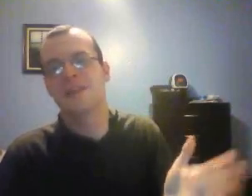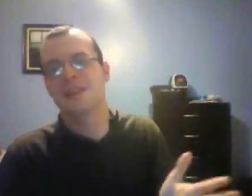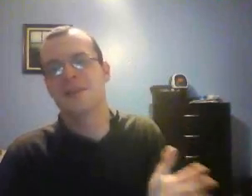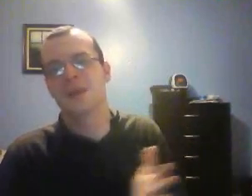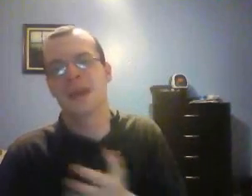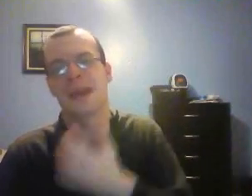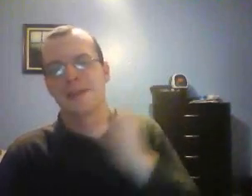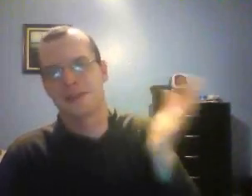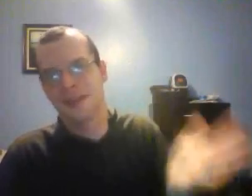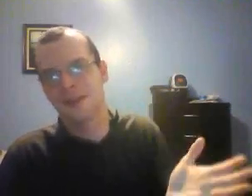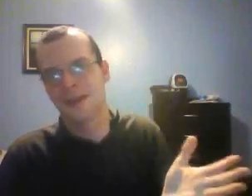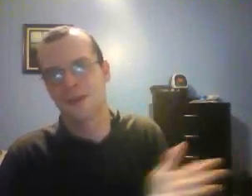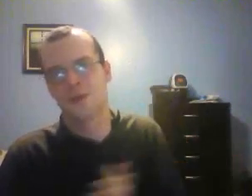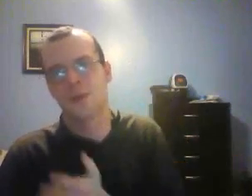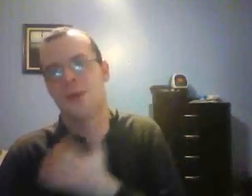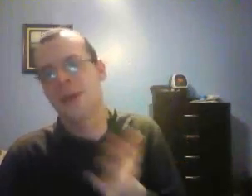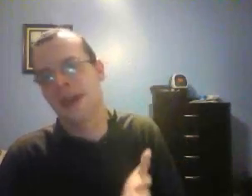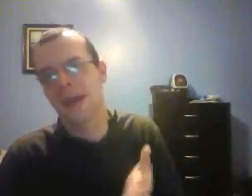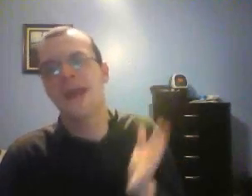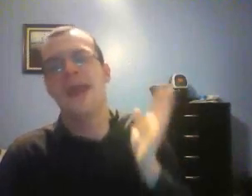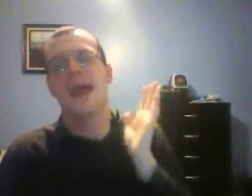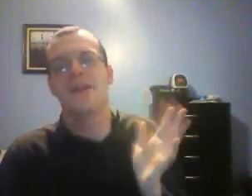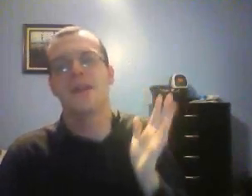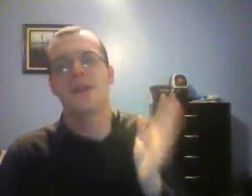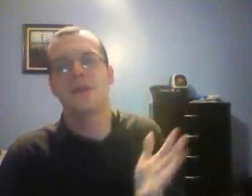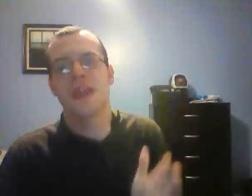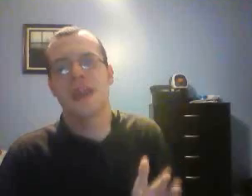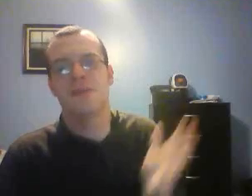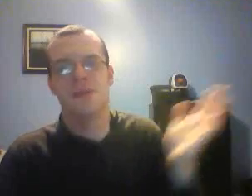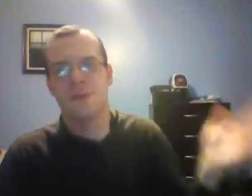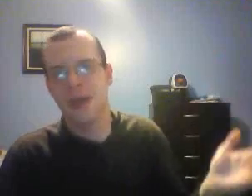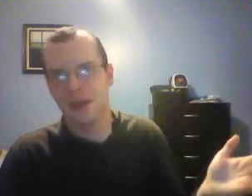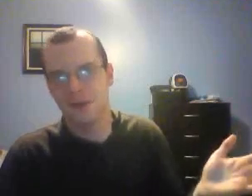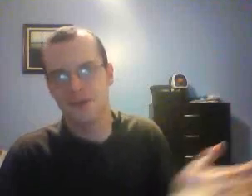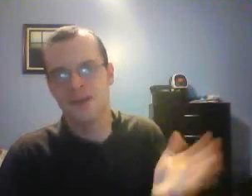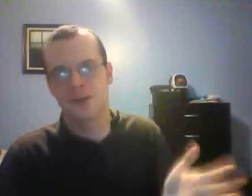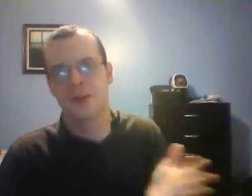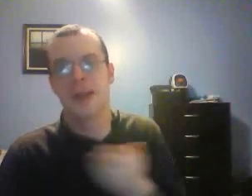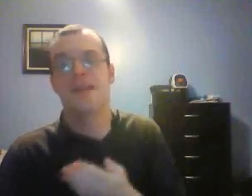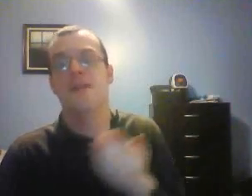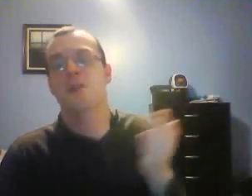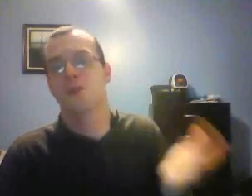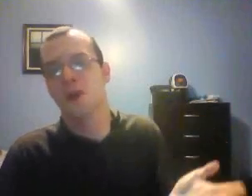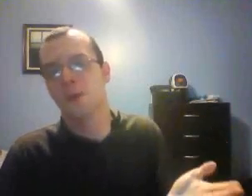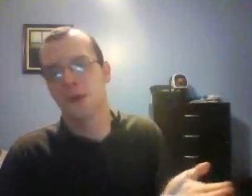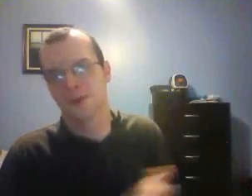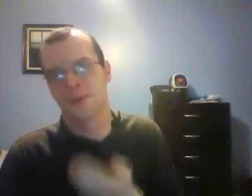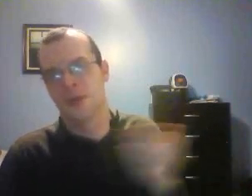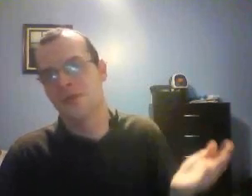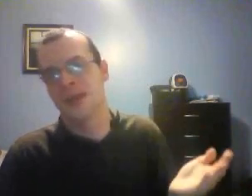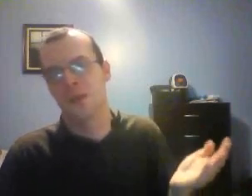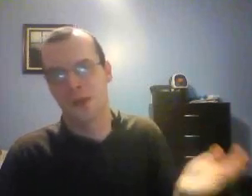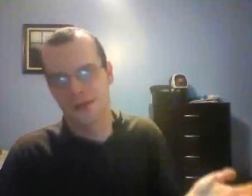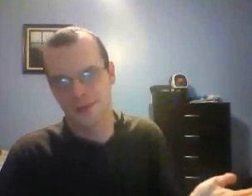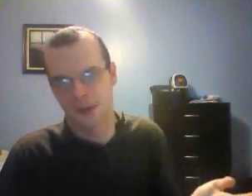champion and series, which will emanate out of the UK. Finn Balor featured in the promos of the UK roster.